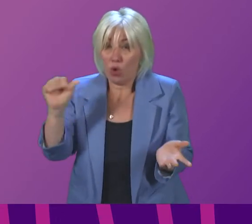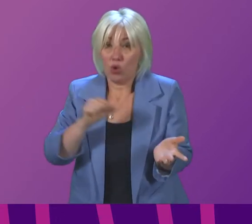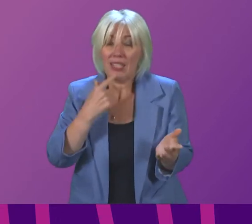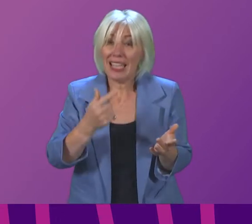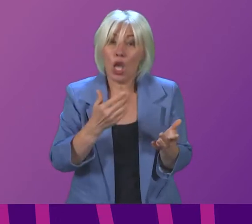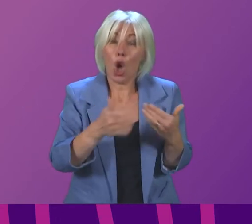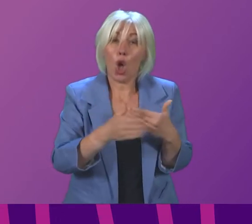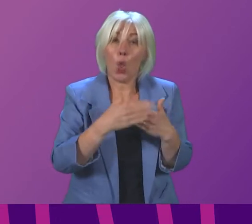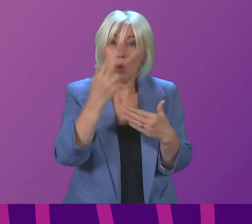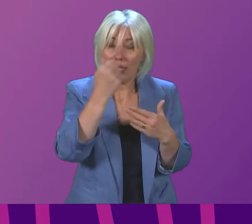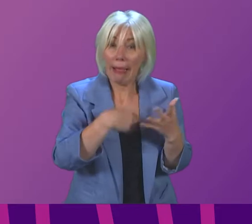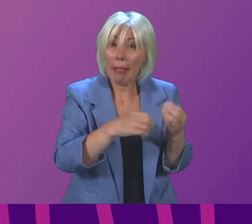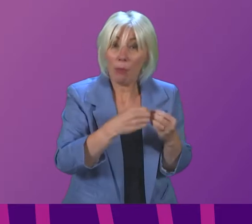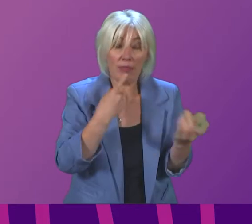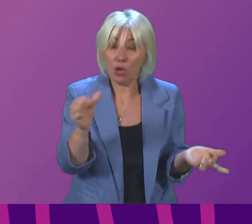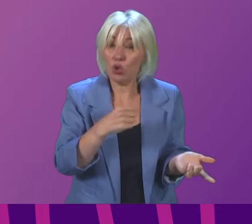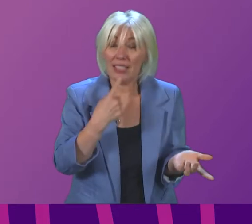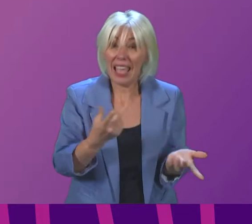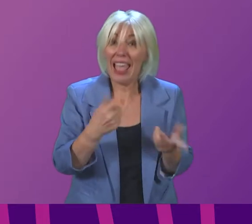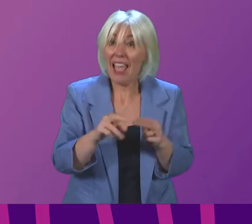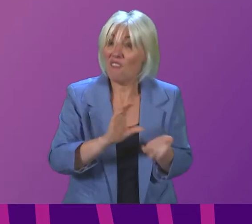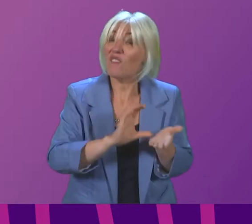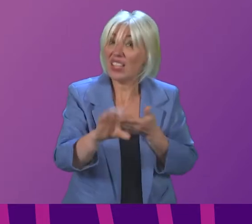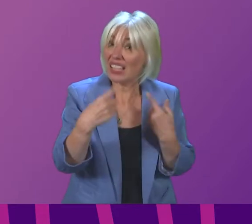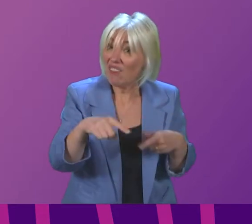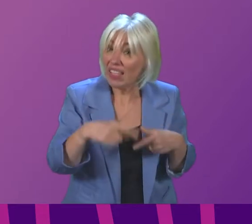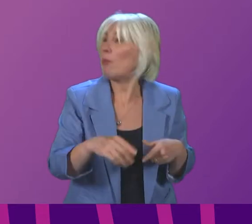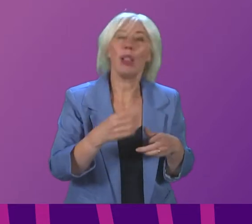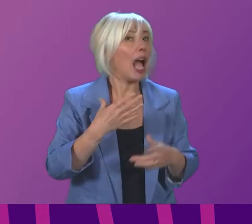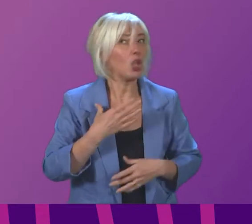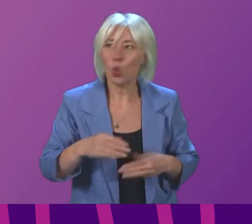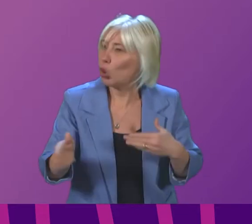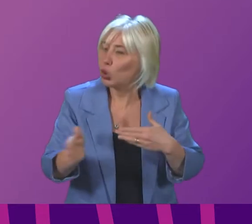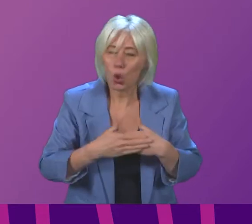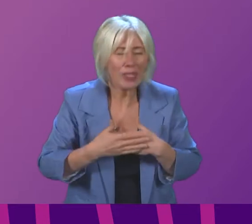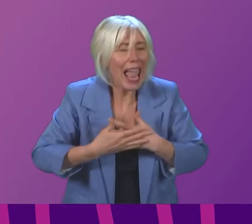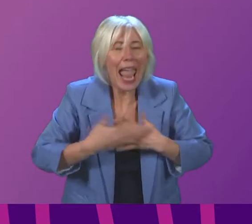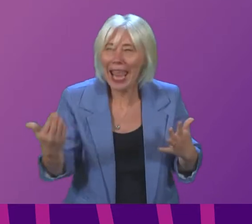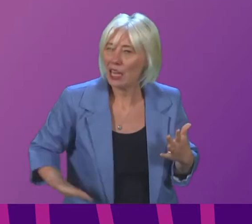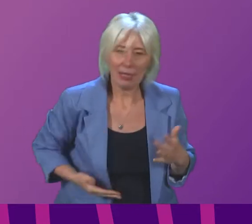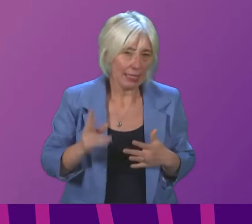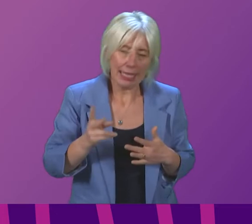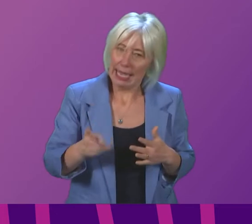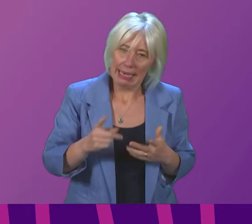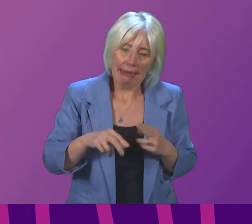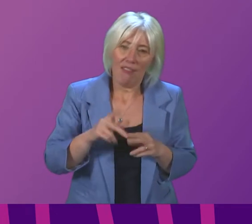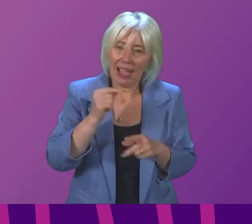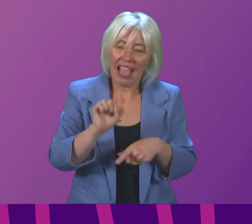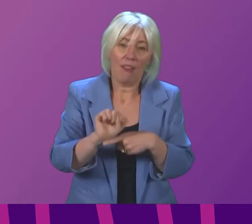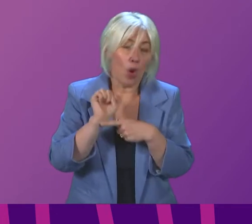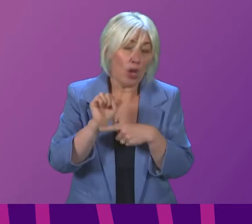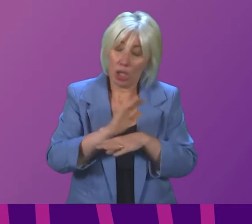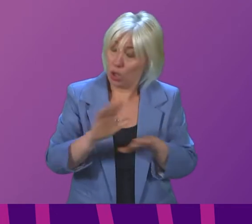say that and if there is funding there then we can consider that I don't want to close any business again let me add if it can be properly avoided